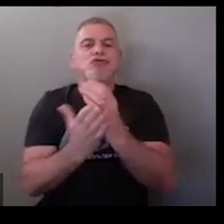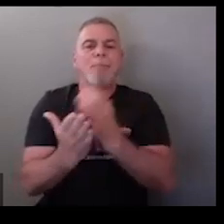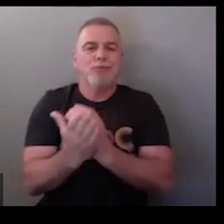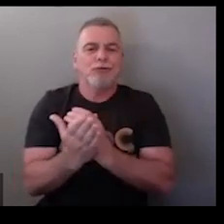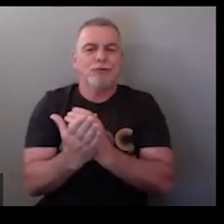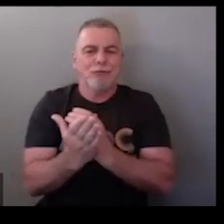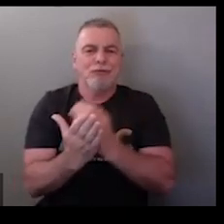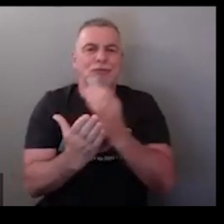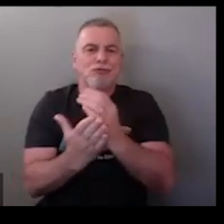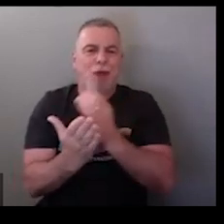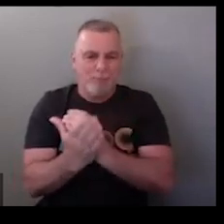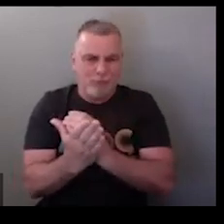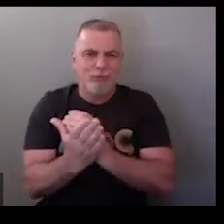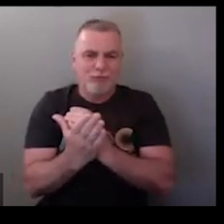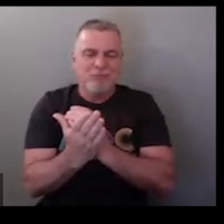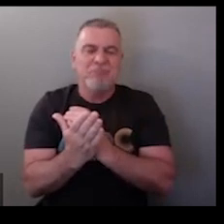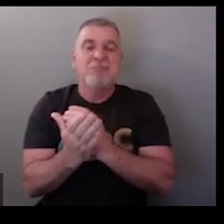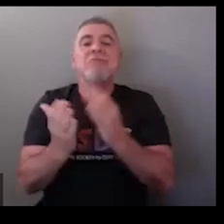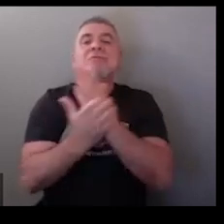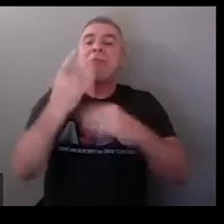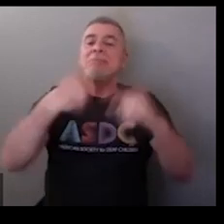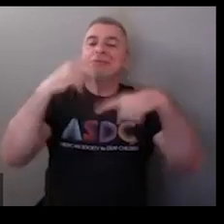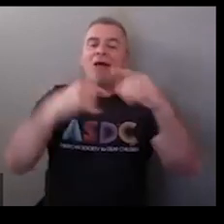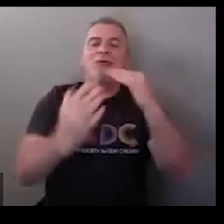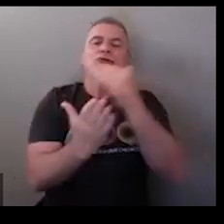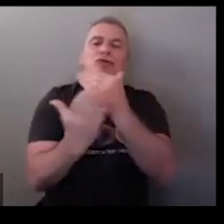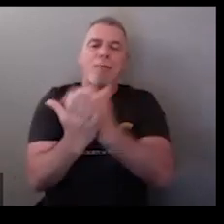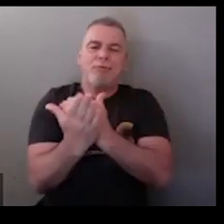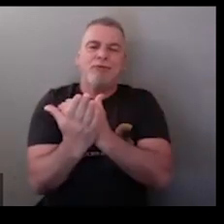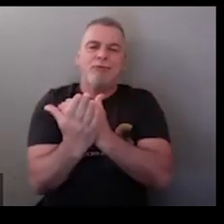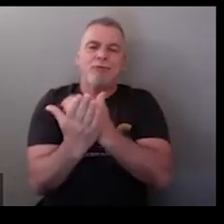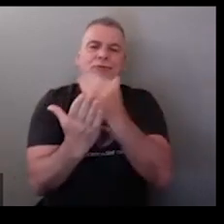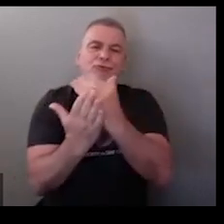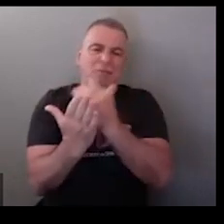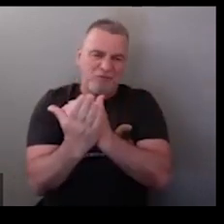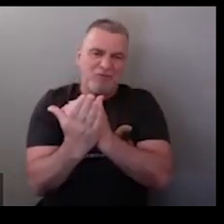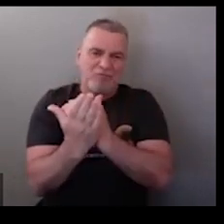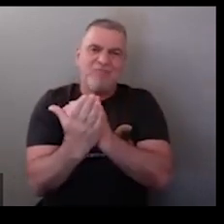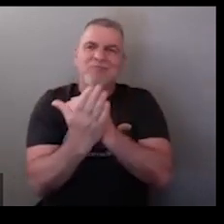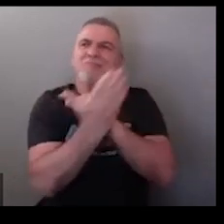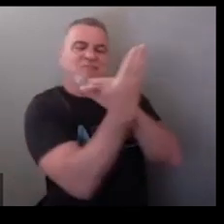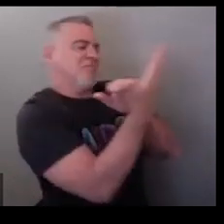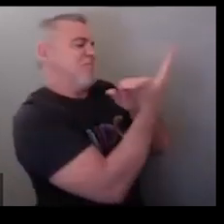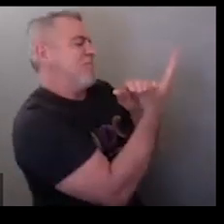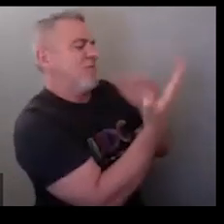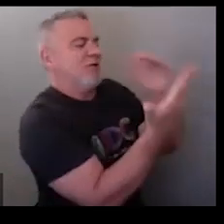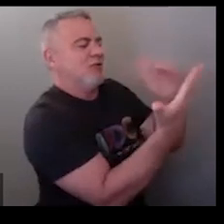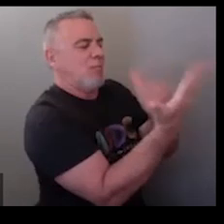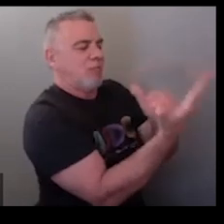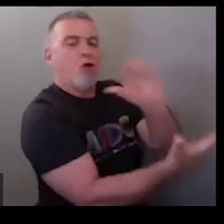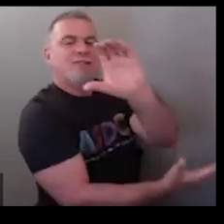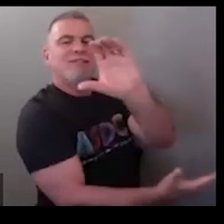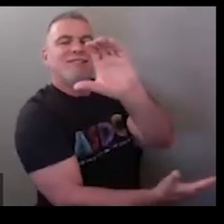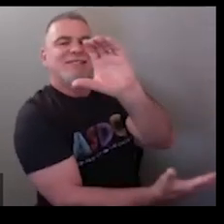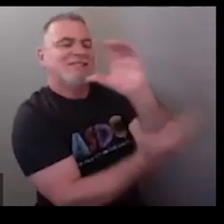okay if you're talking about chapters in a book this is chapter some people sign it like this if i can